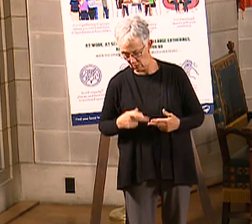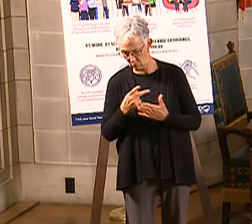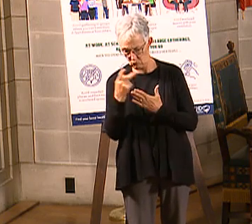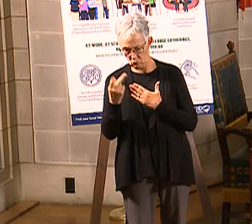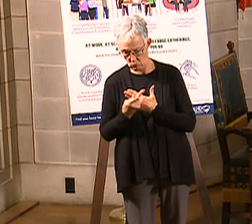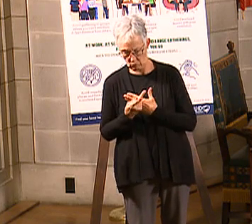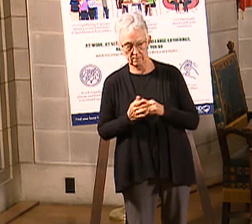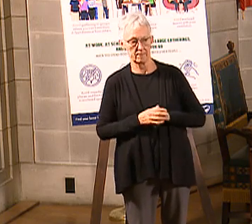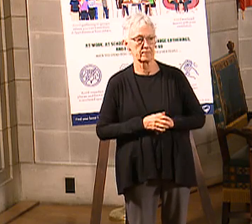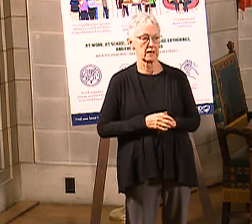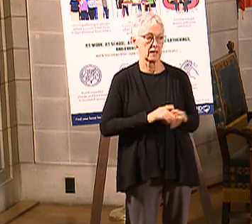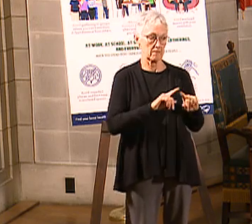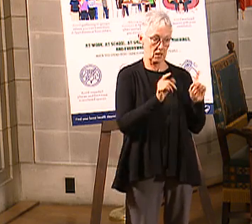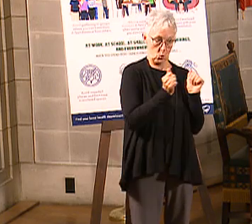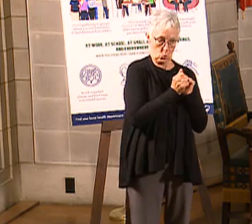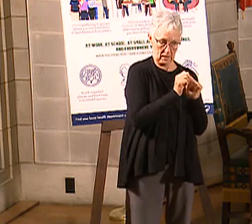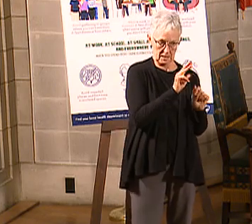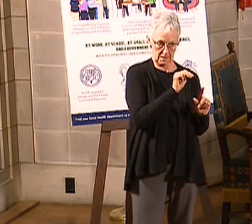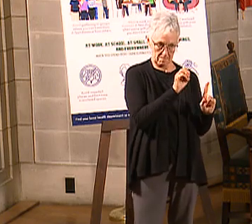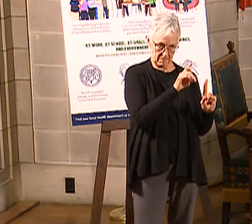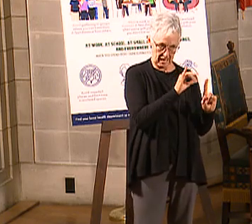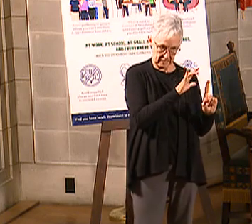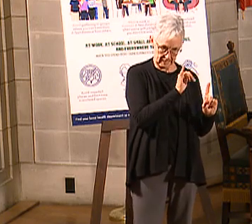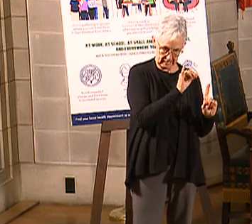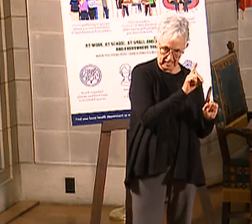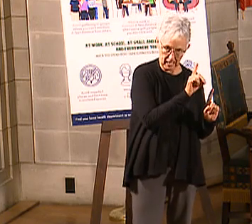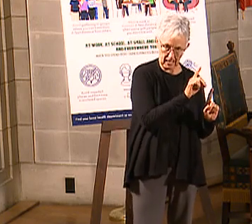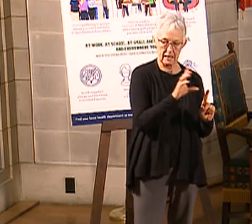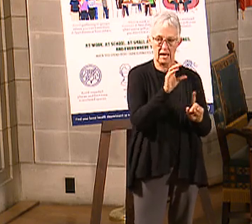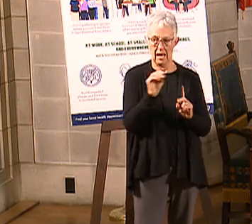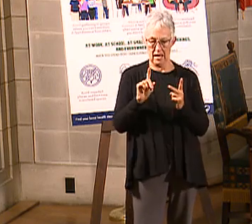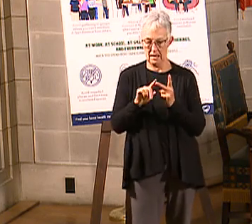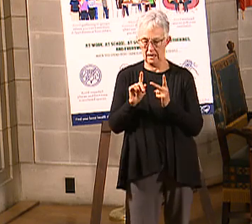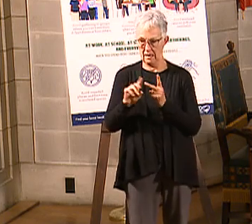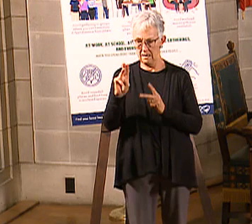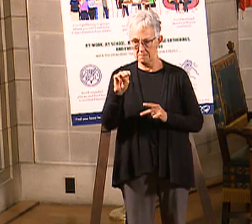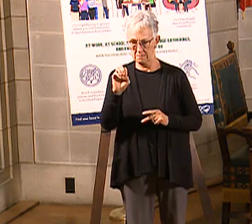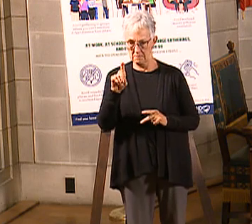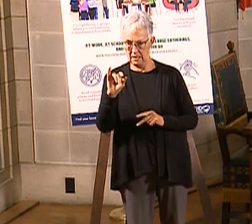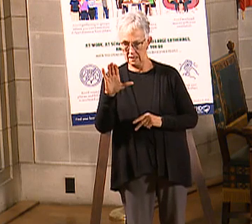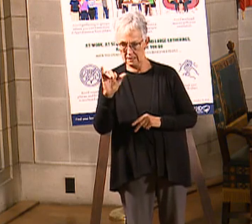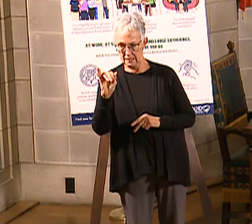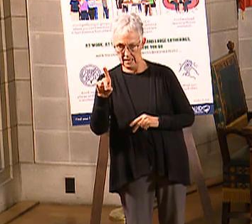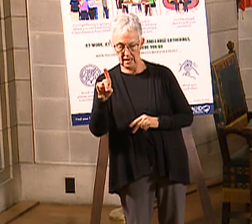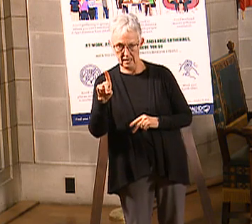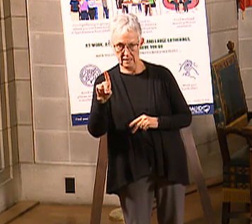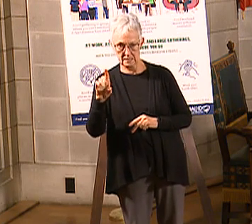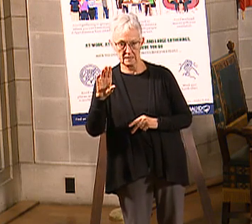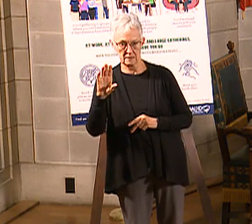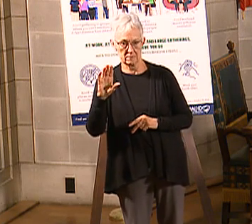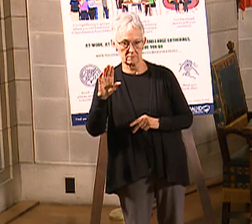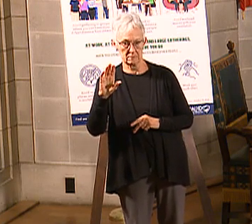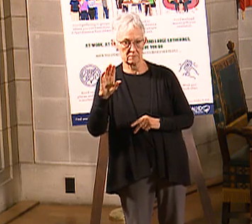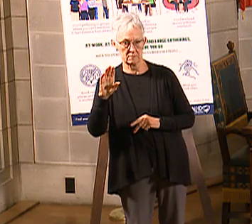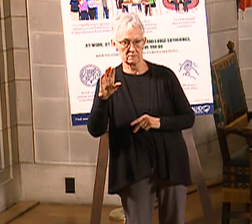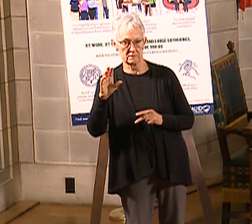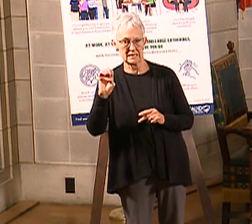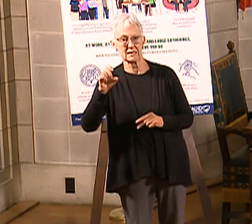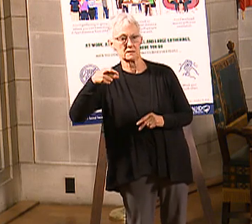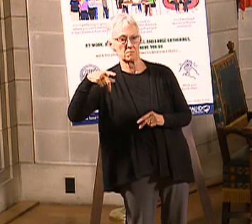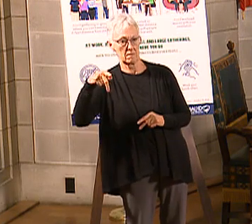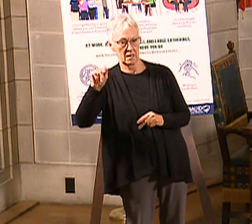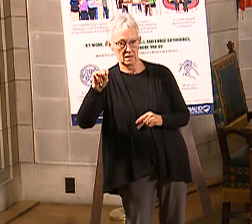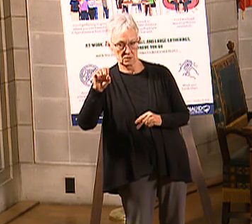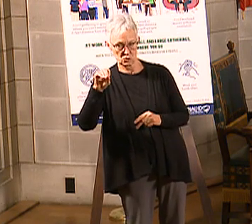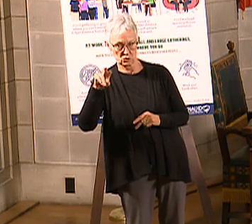Medicaid, not just Medicaid expansion, but Medicaid applications in general, we've taken approximately 25,000